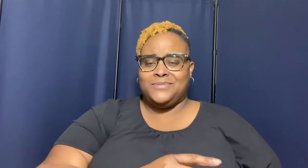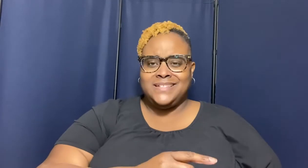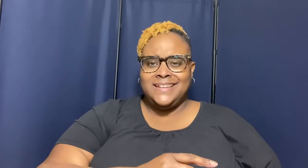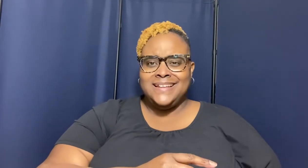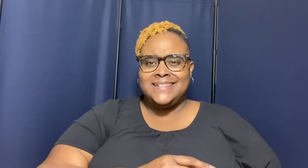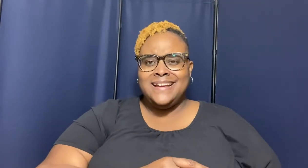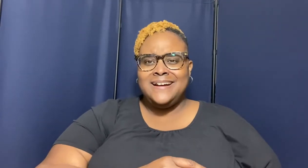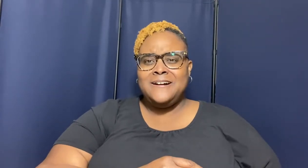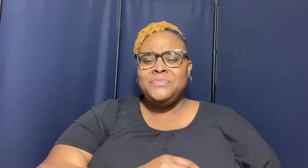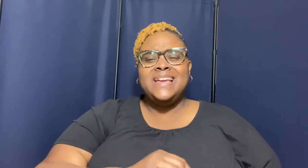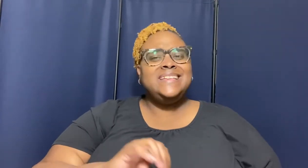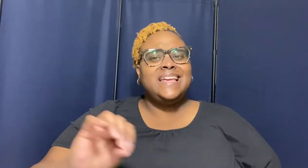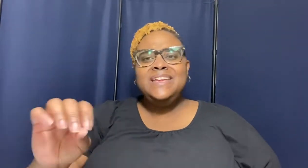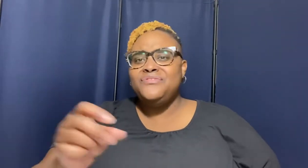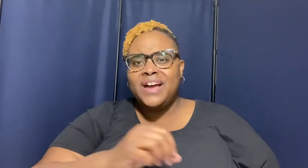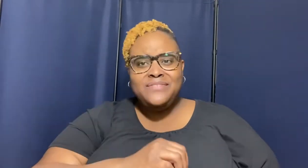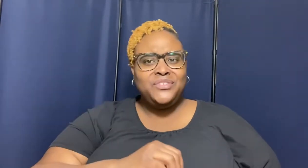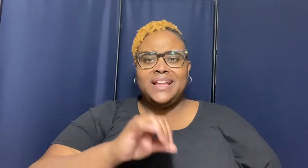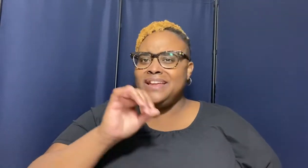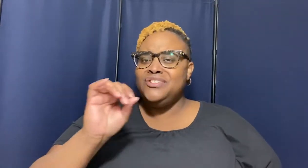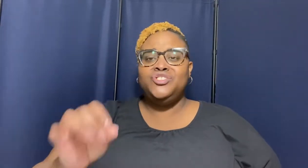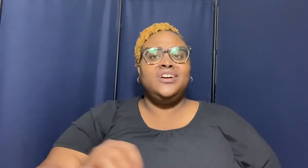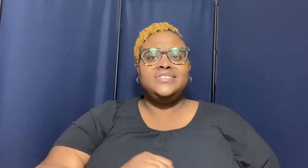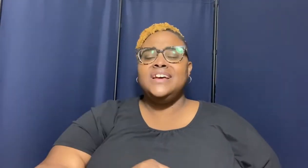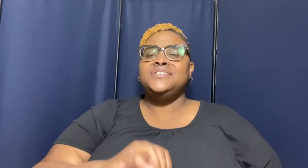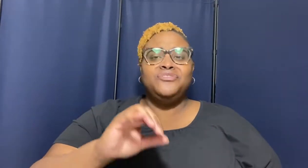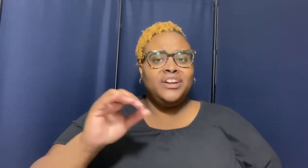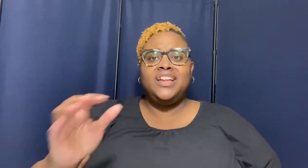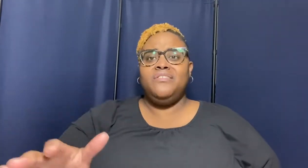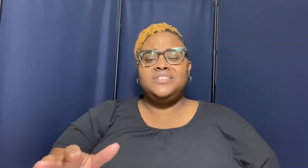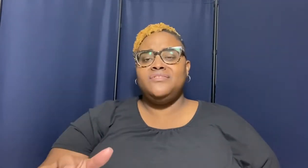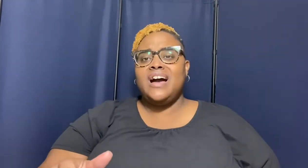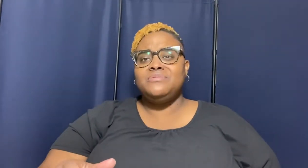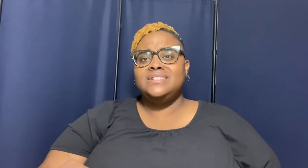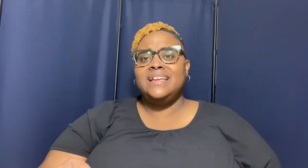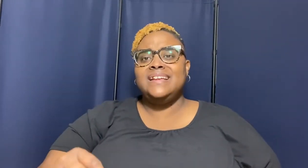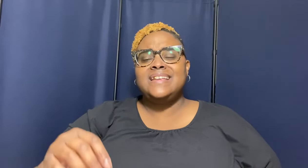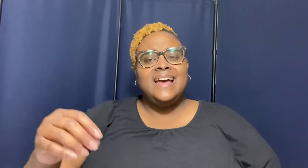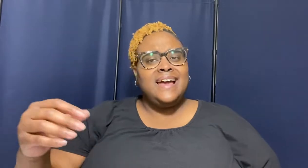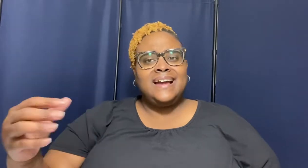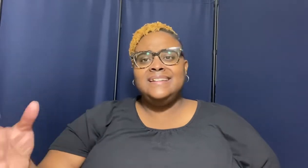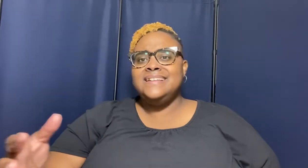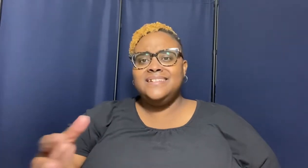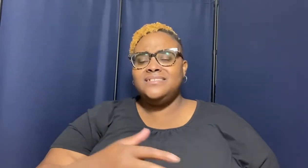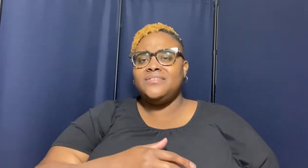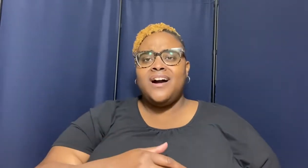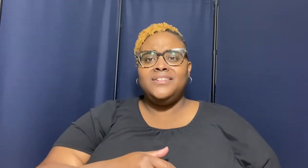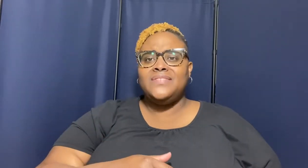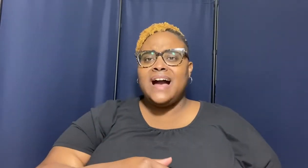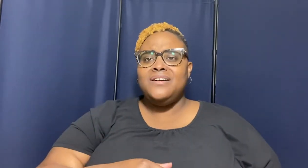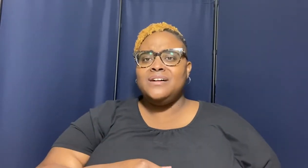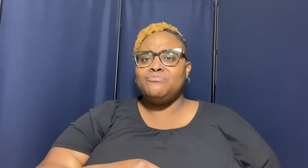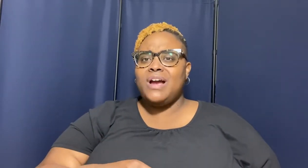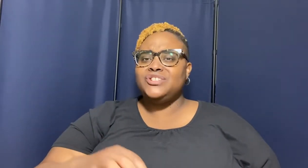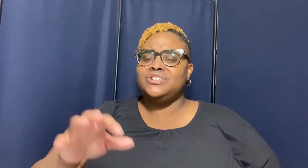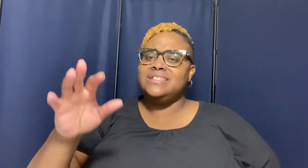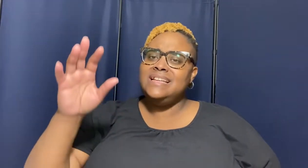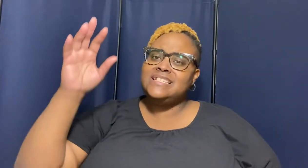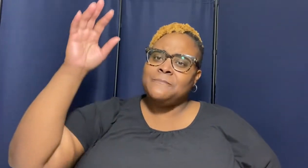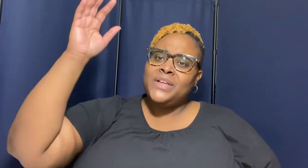sins huh he said he faithful and he just to forgive us of our sins and cleanse us of all of our unrighteousness listen listen